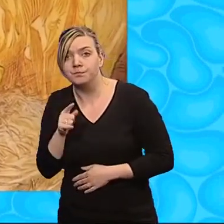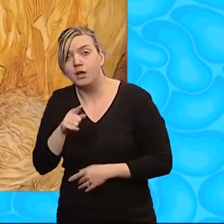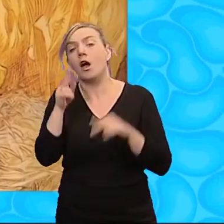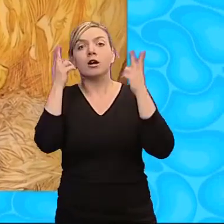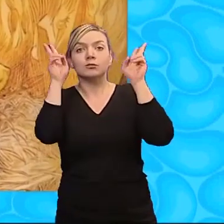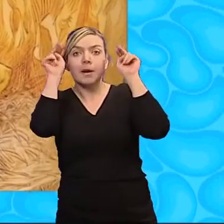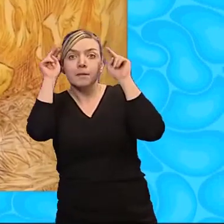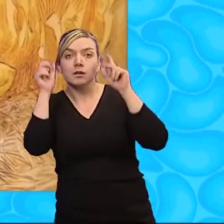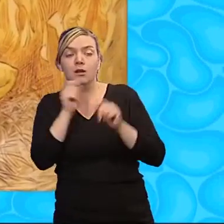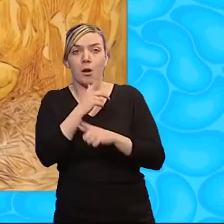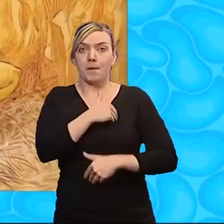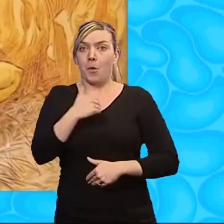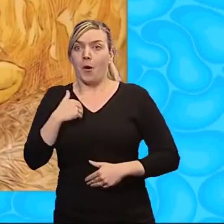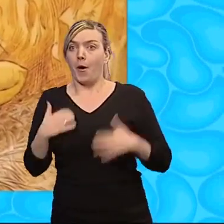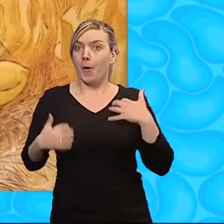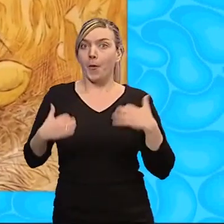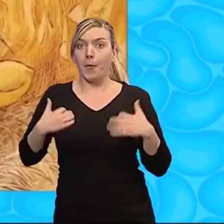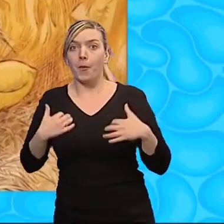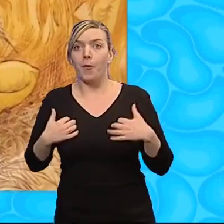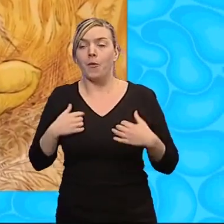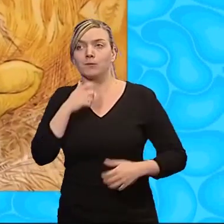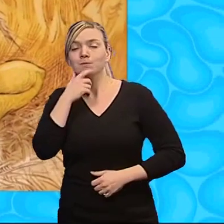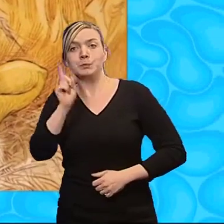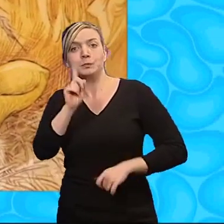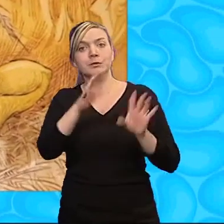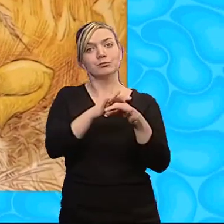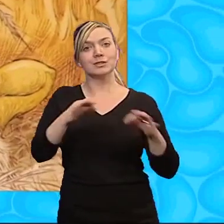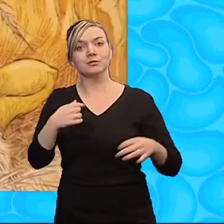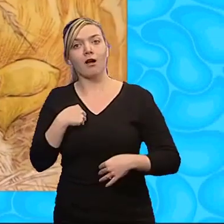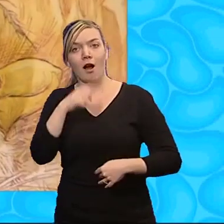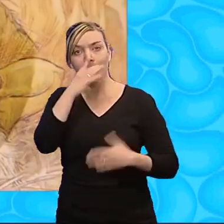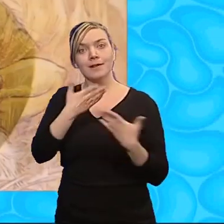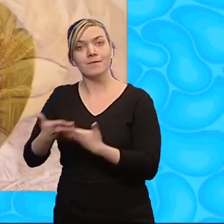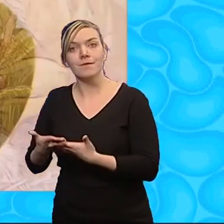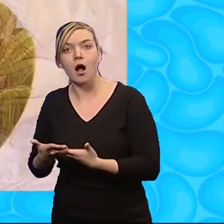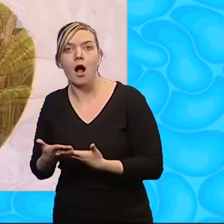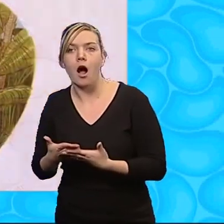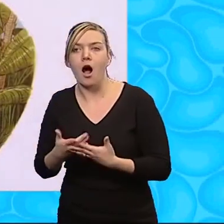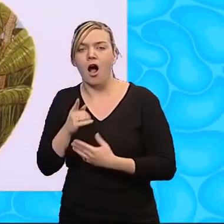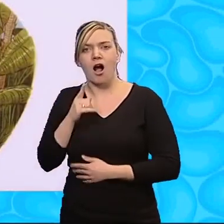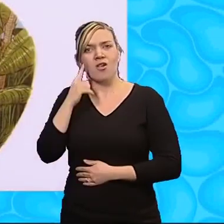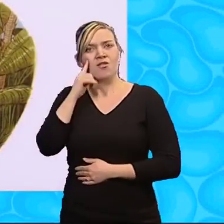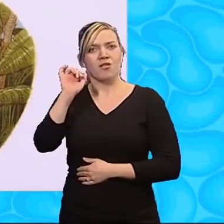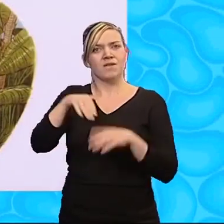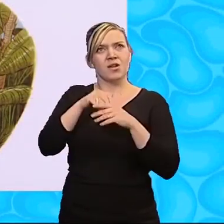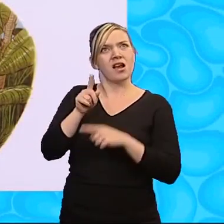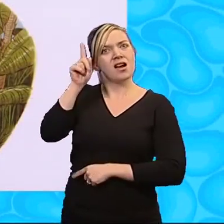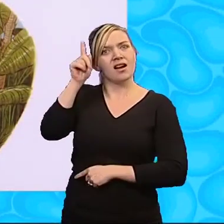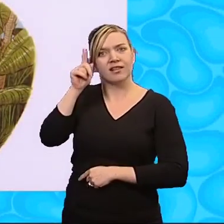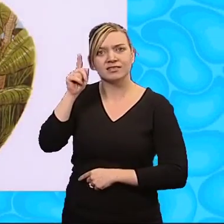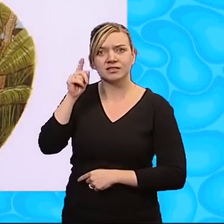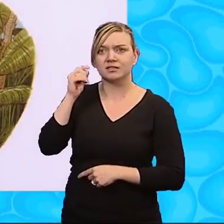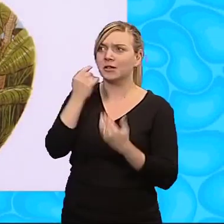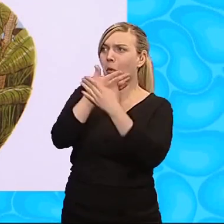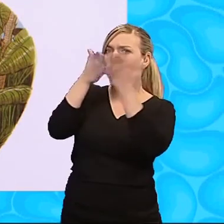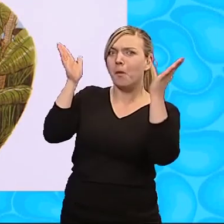excited to stay asleep. What present should I give to Hedgehog? Rabbit thought of his friend sleeping in the wide open up there.